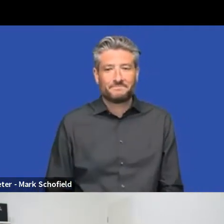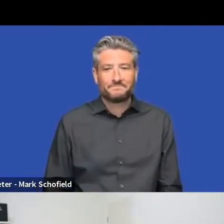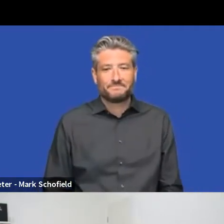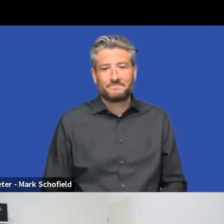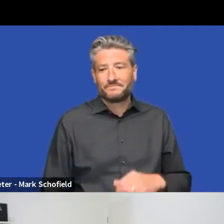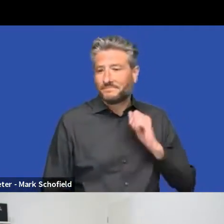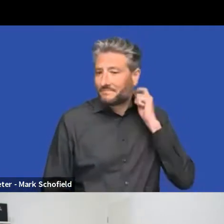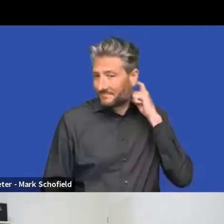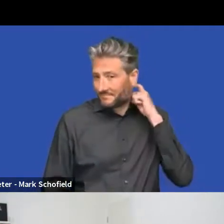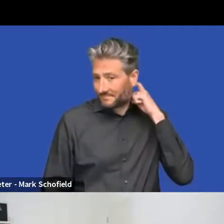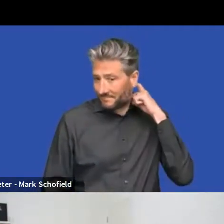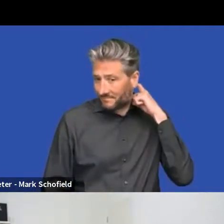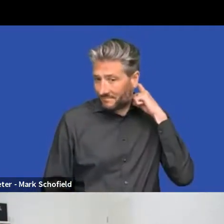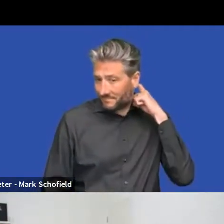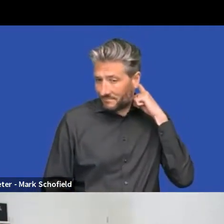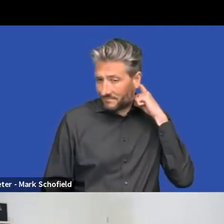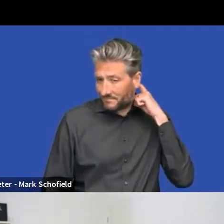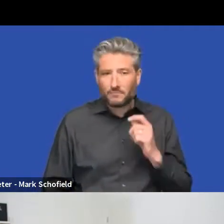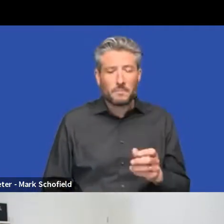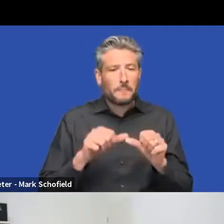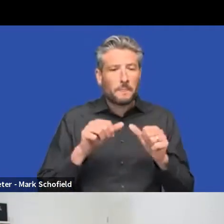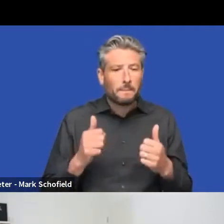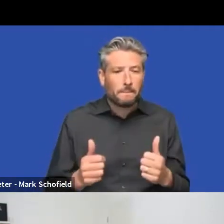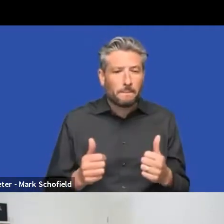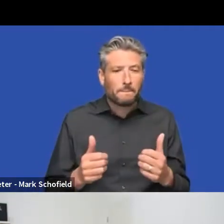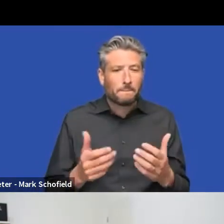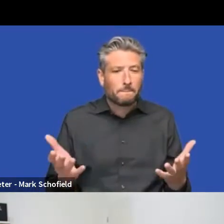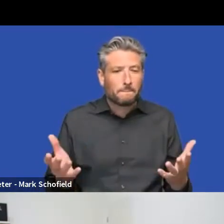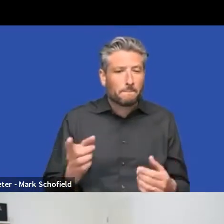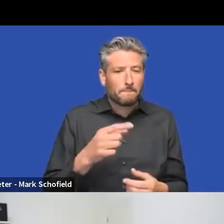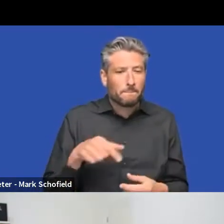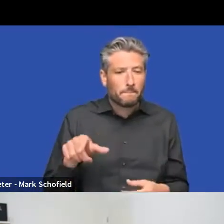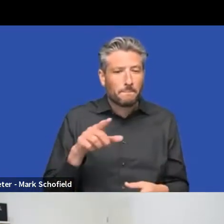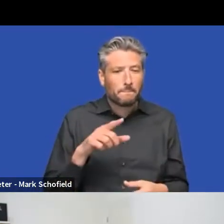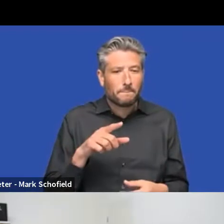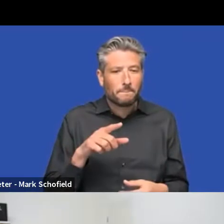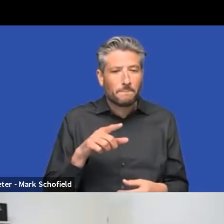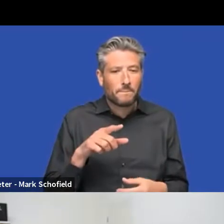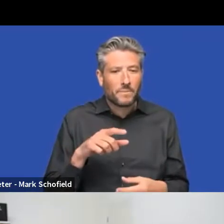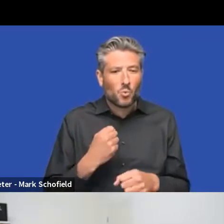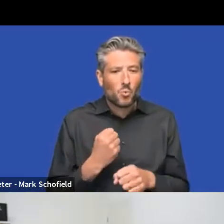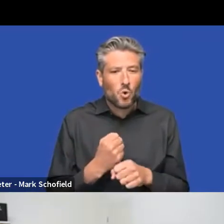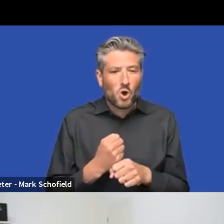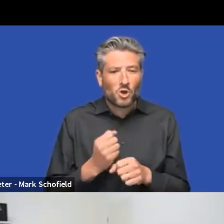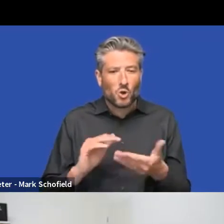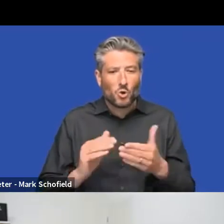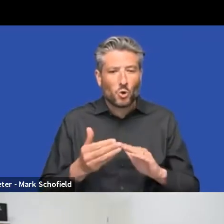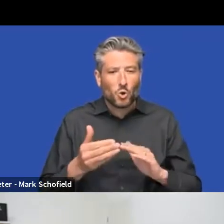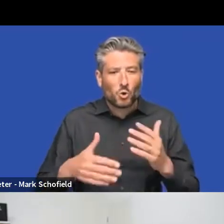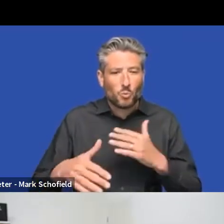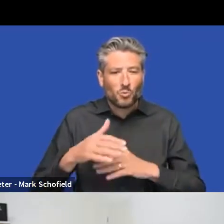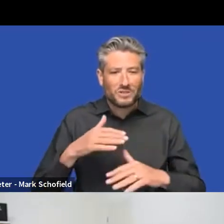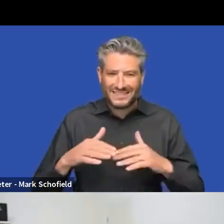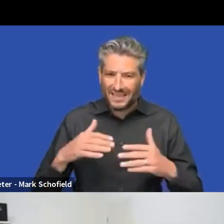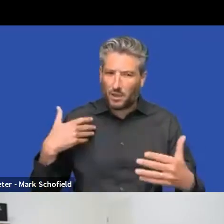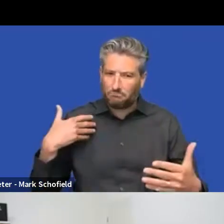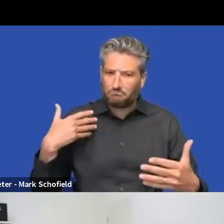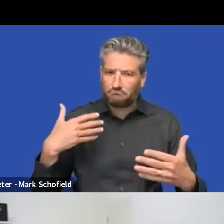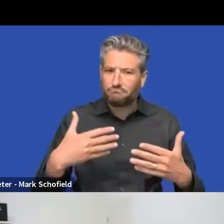I think as somebody that's been around in the Mbaco community for a while, um, and knowing how past back offices have